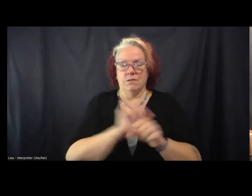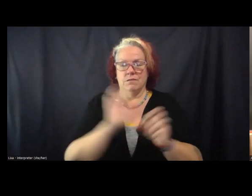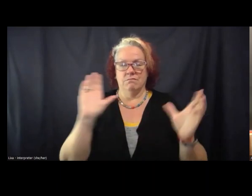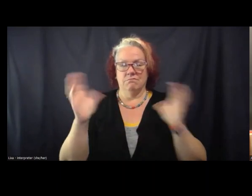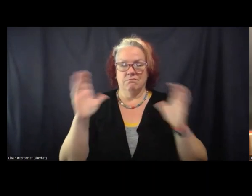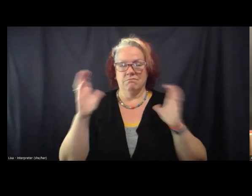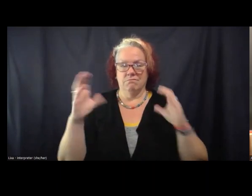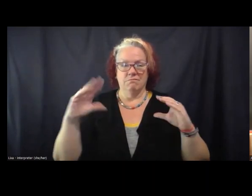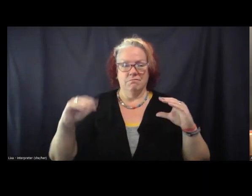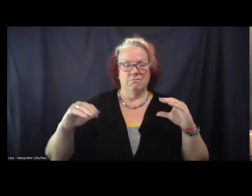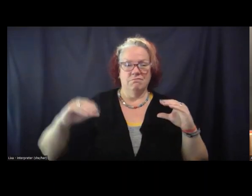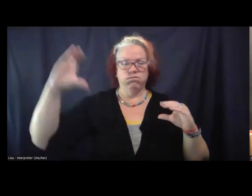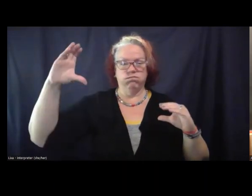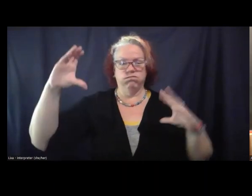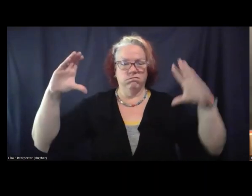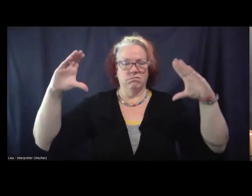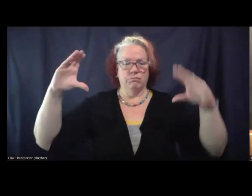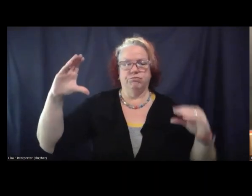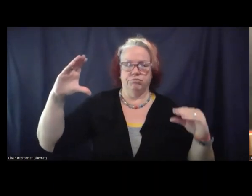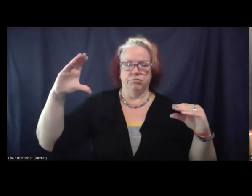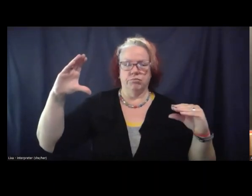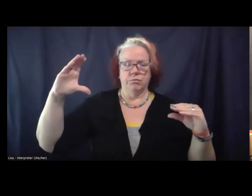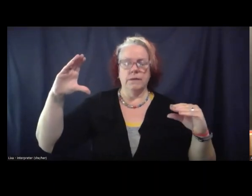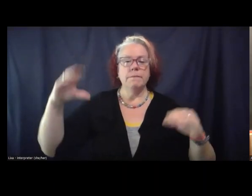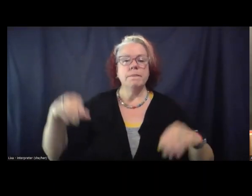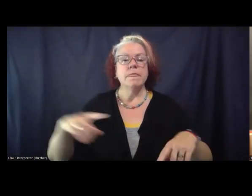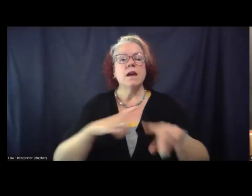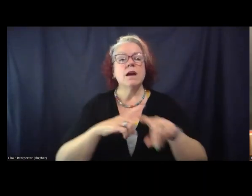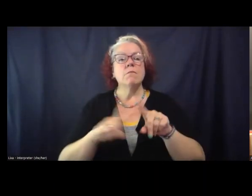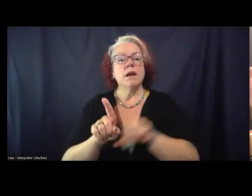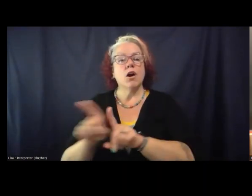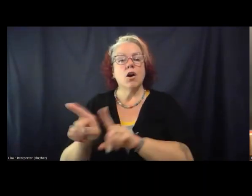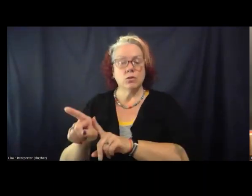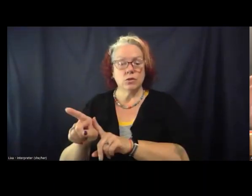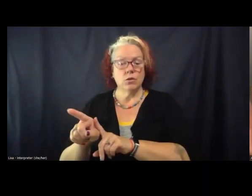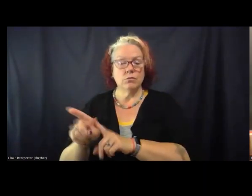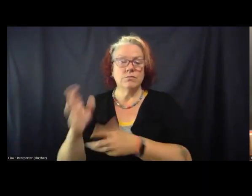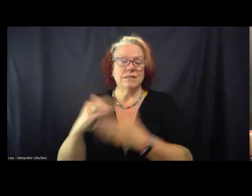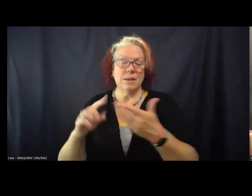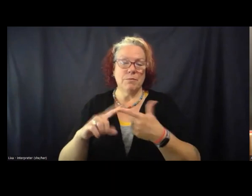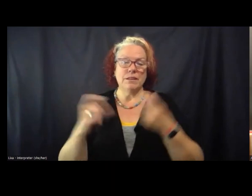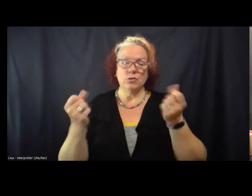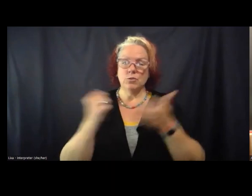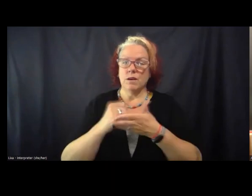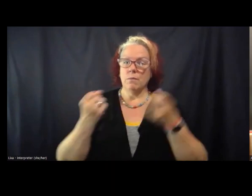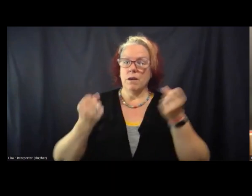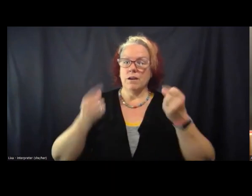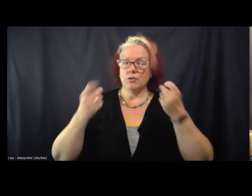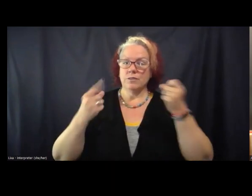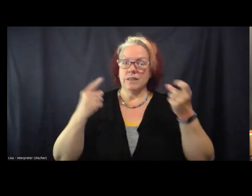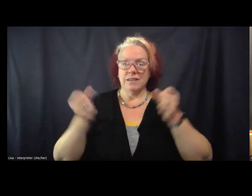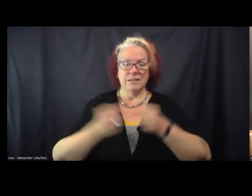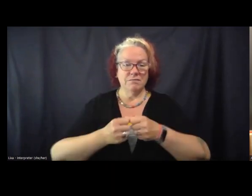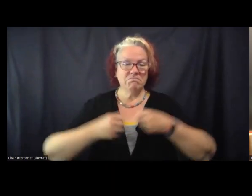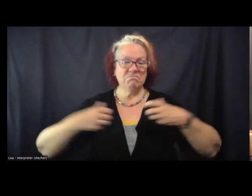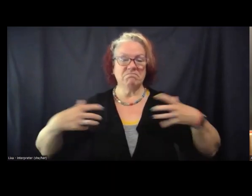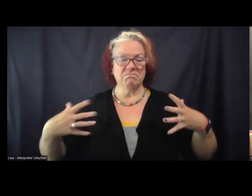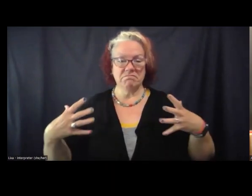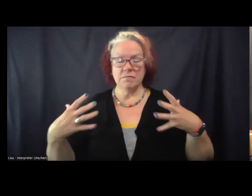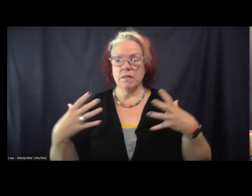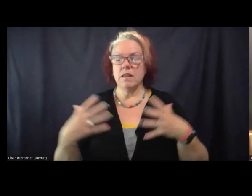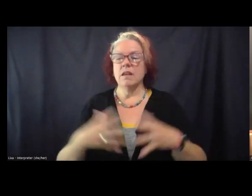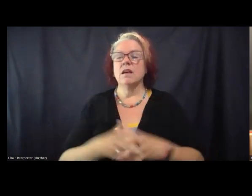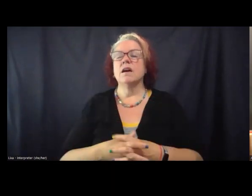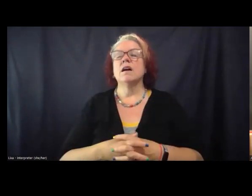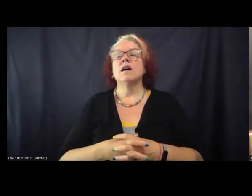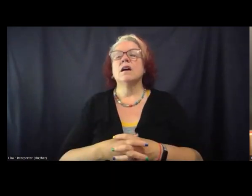But in addition of consequence to understanding this like expansive carceral geography, there's